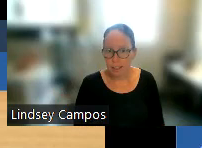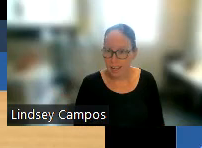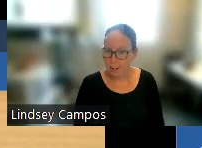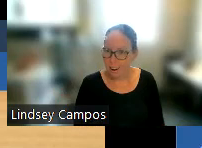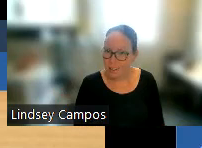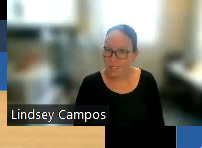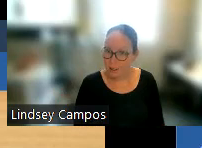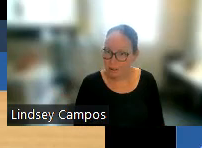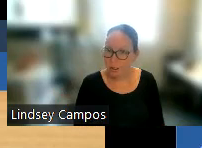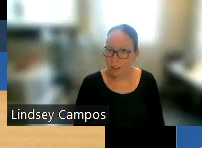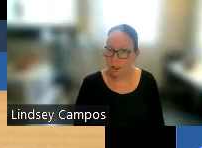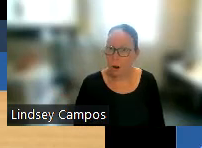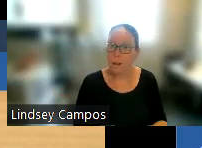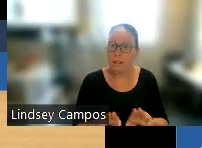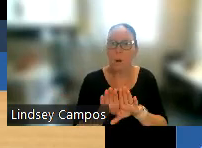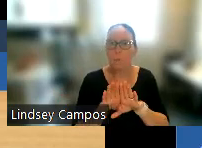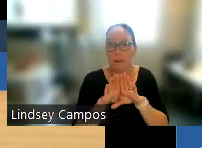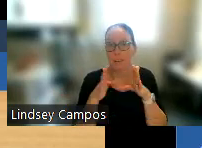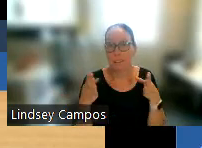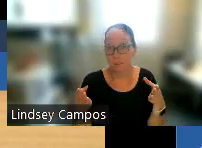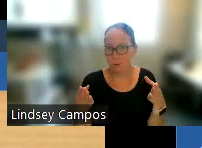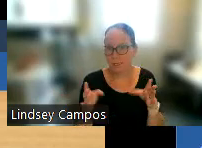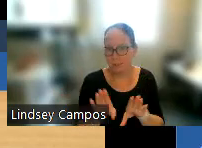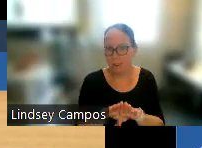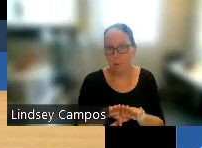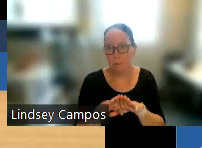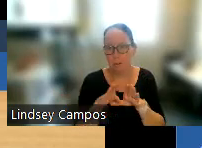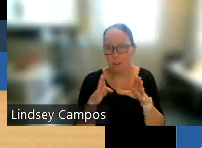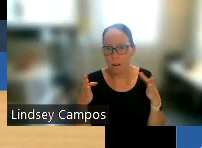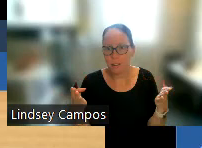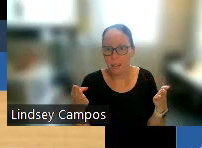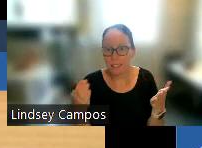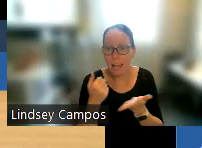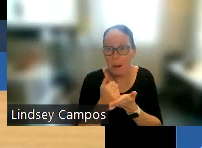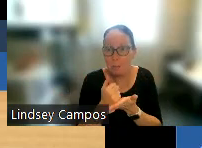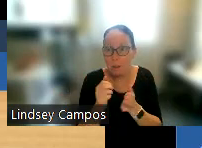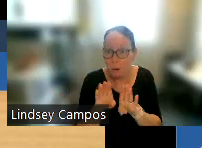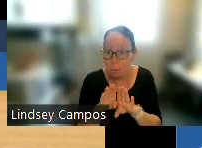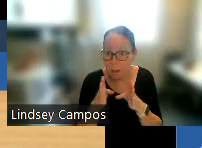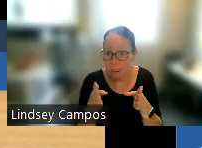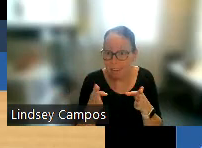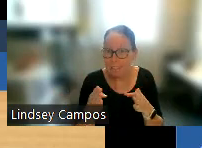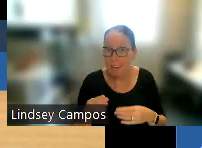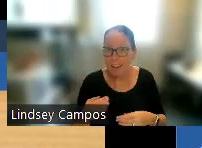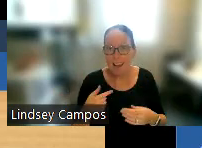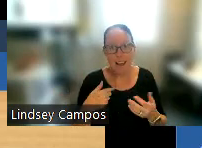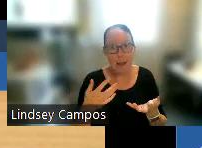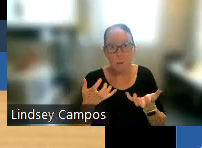Right. And honestly, those are open. Open is a very popular one too. need help to open.